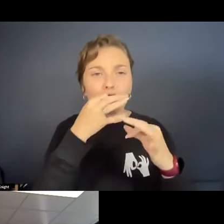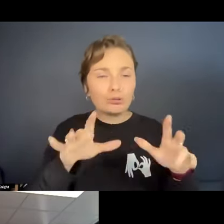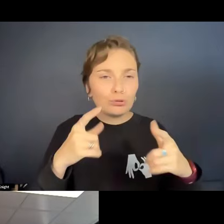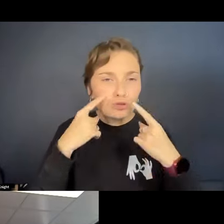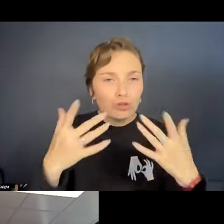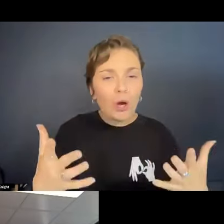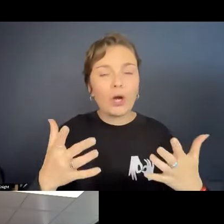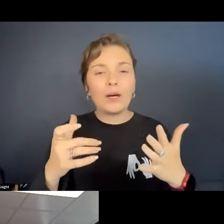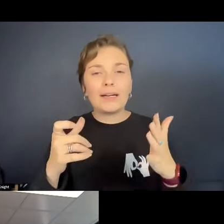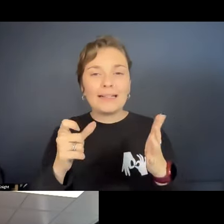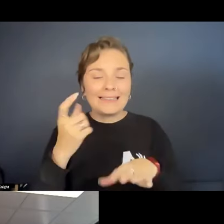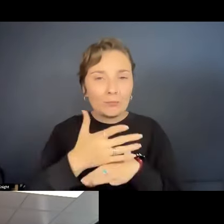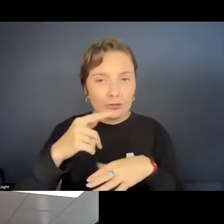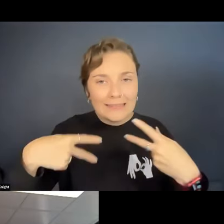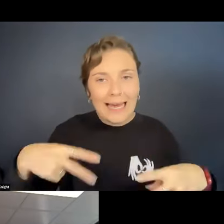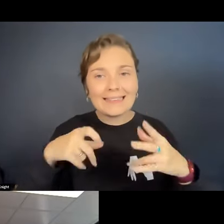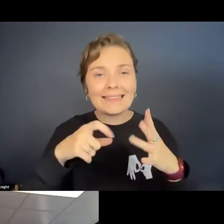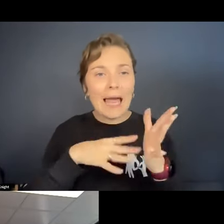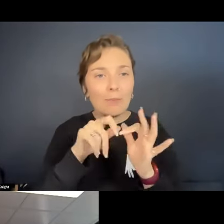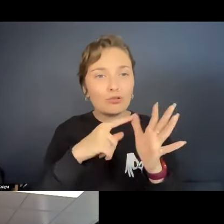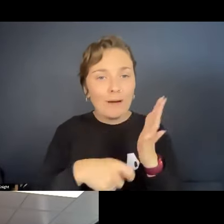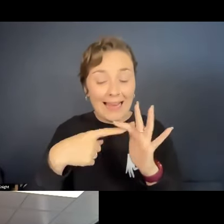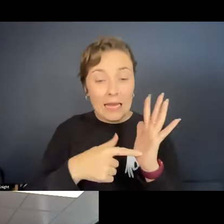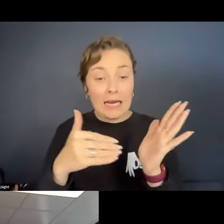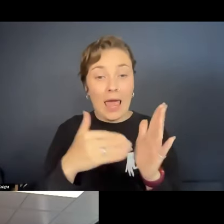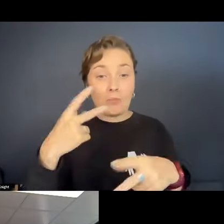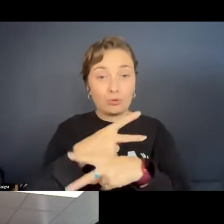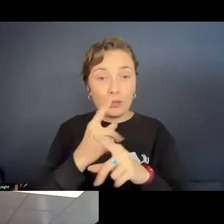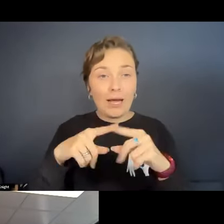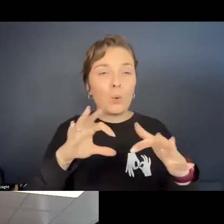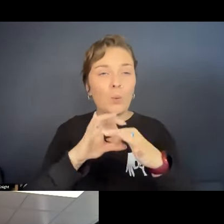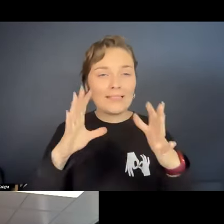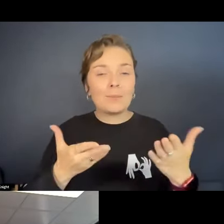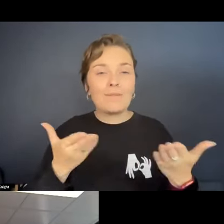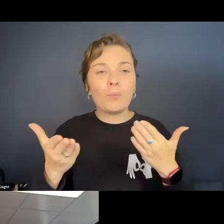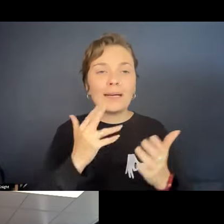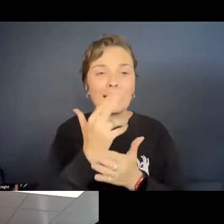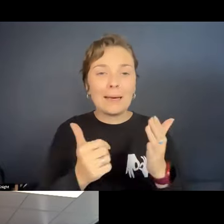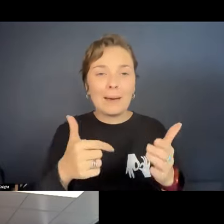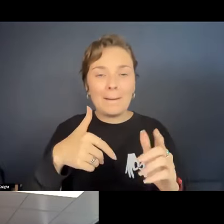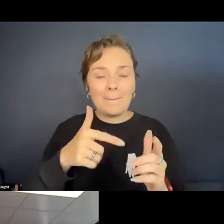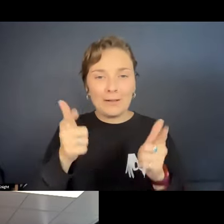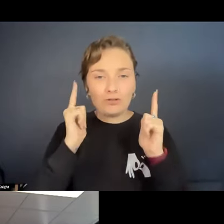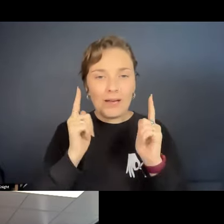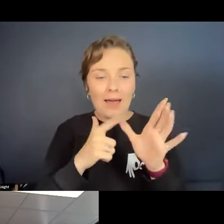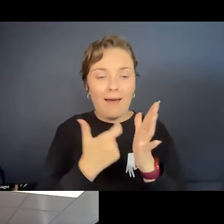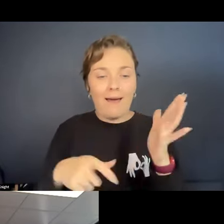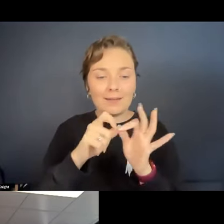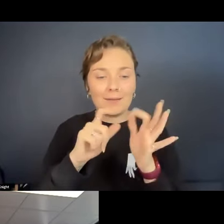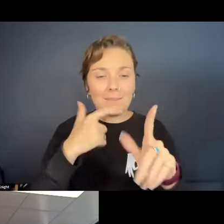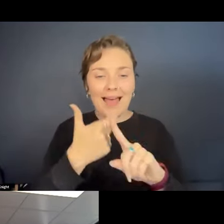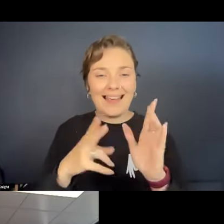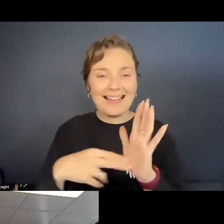music, cabaret, and festivals, and she now produces and coordinates as the Performing Arts Manager at Artback NT, the Northern